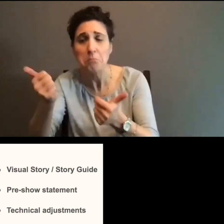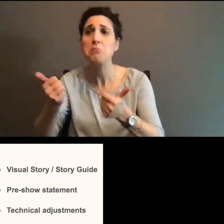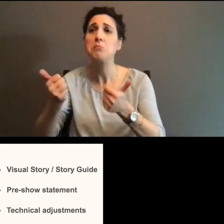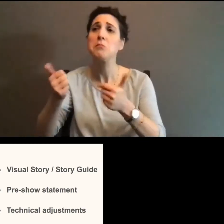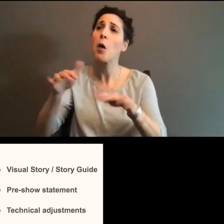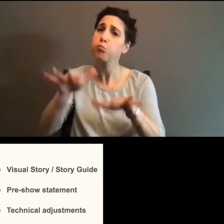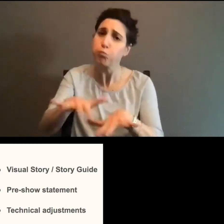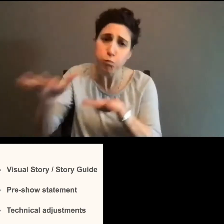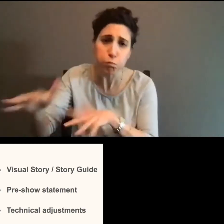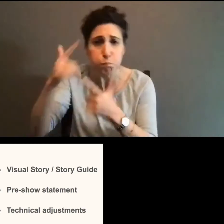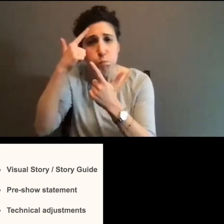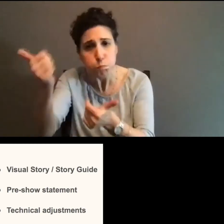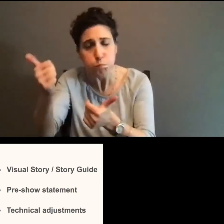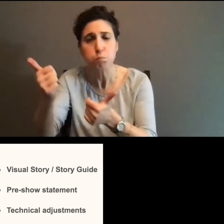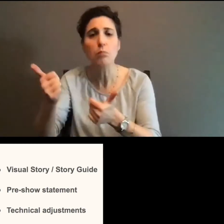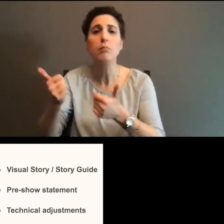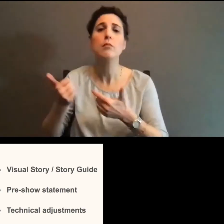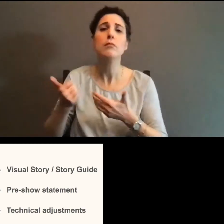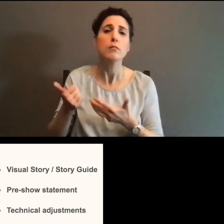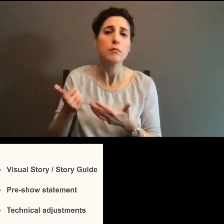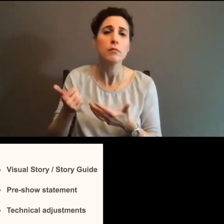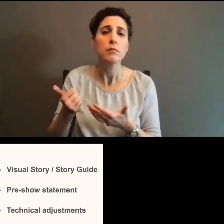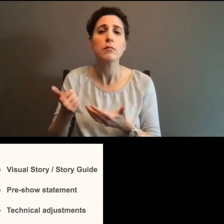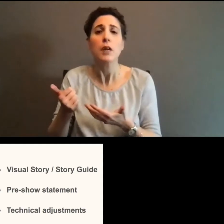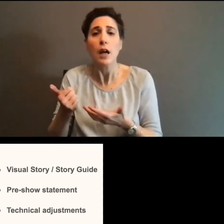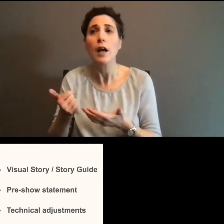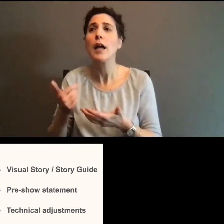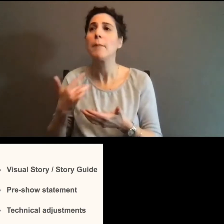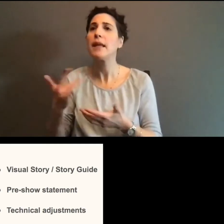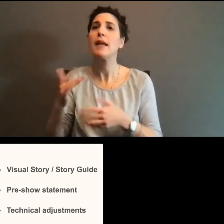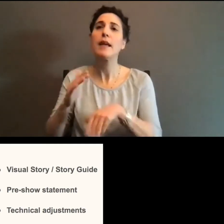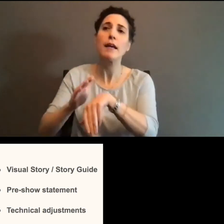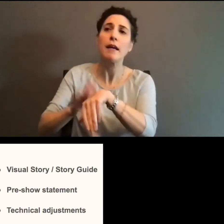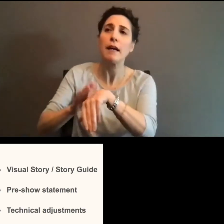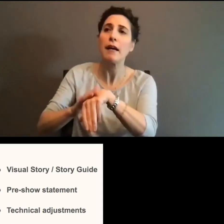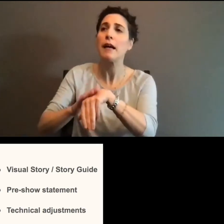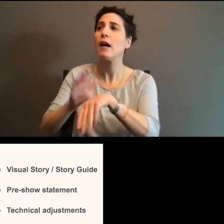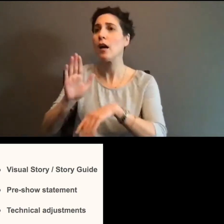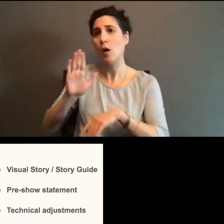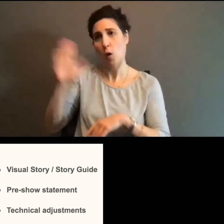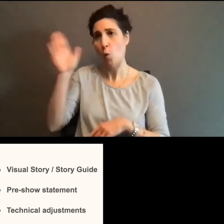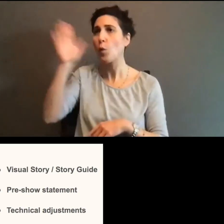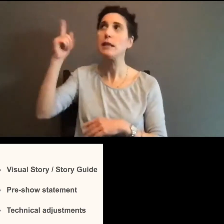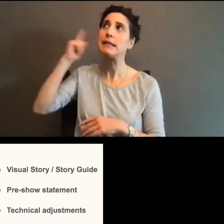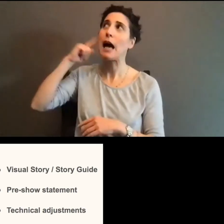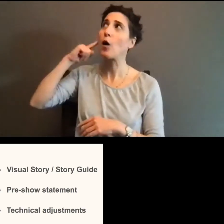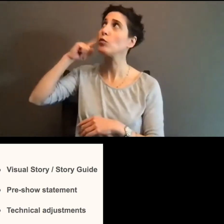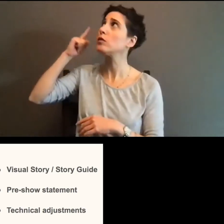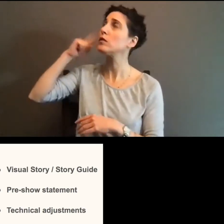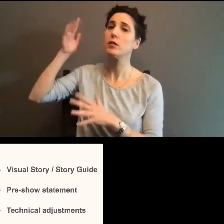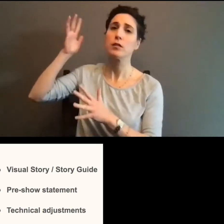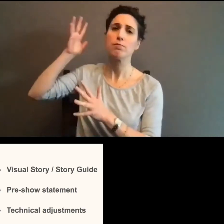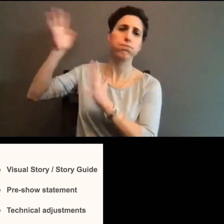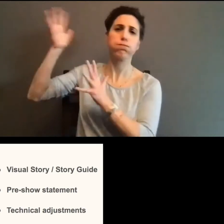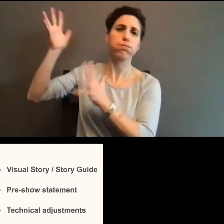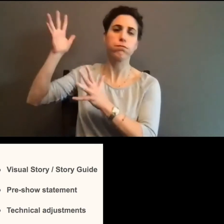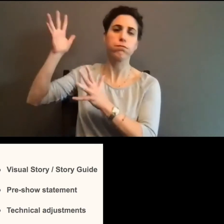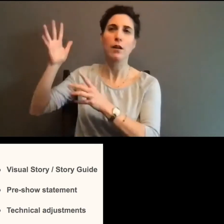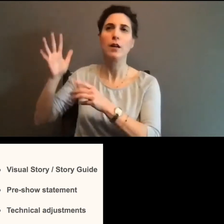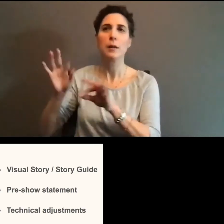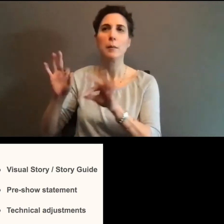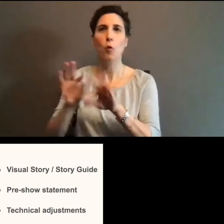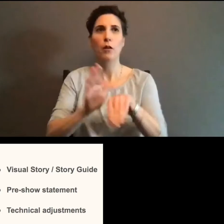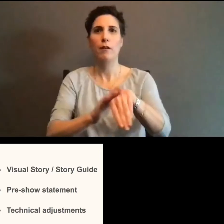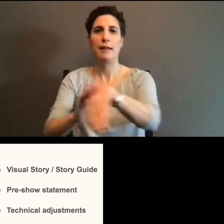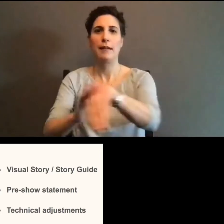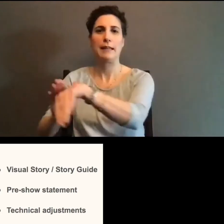people will tell you what kind of sounds to expect and they will play the sounds in advance. So they do not shock you during the show. Um, they